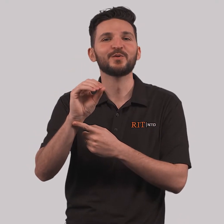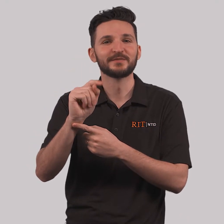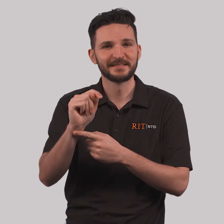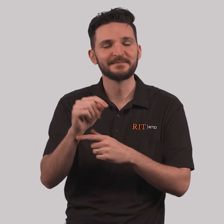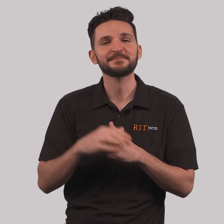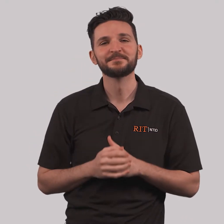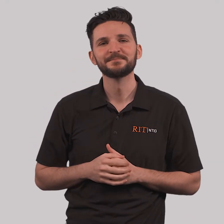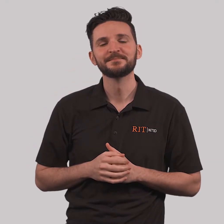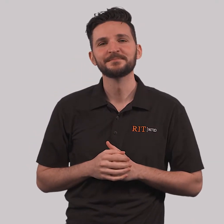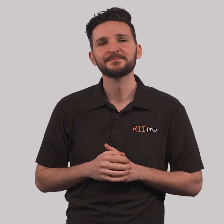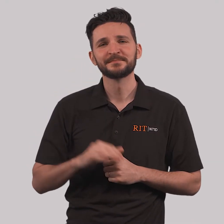FSOT.